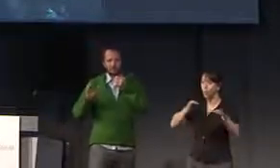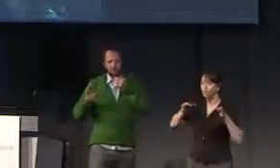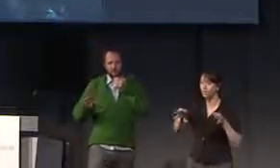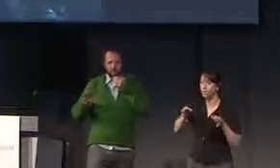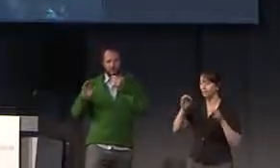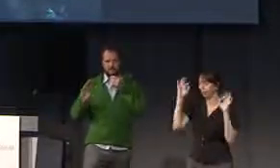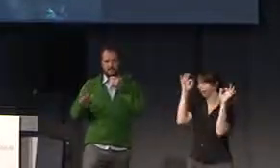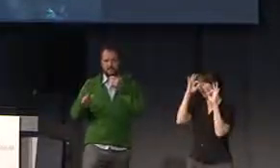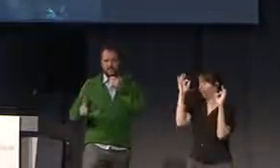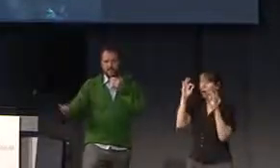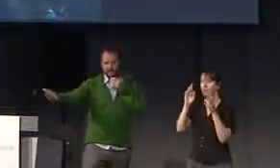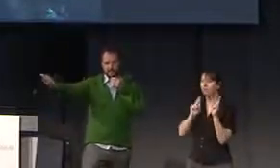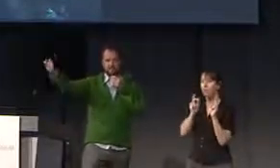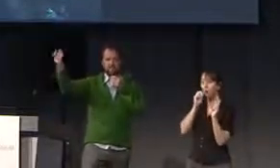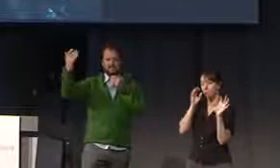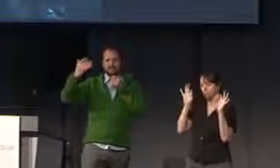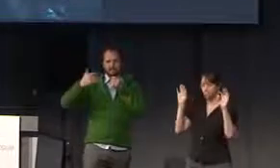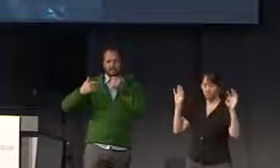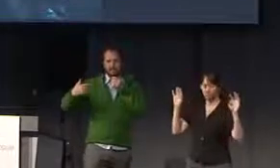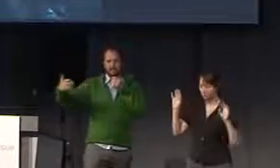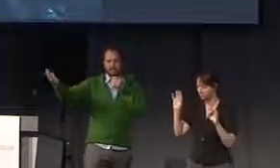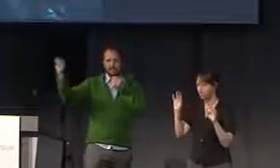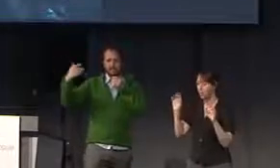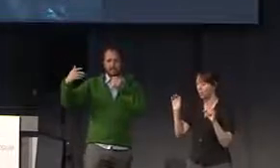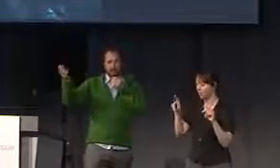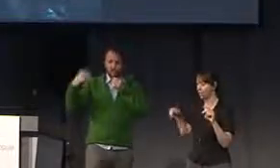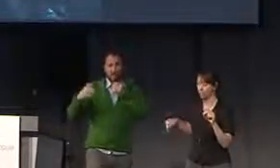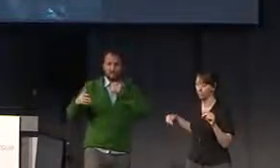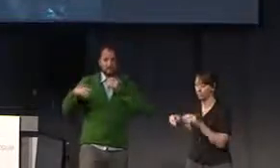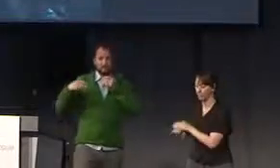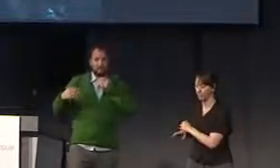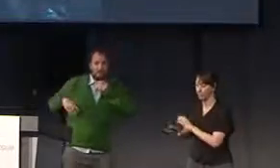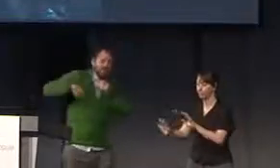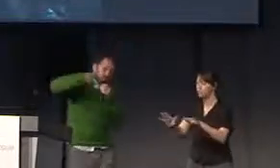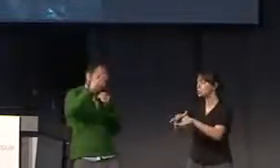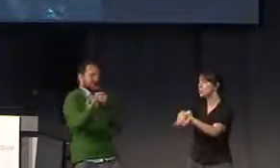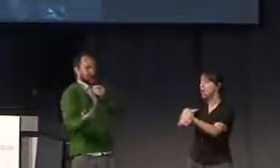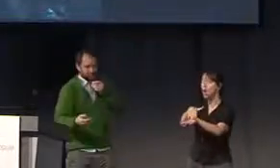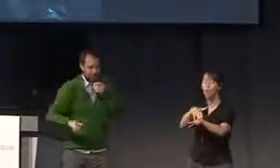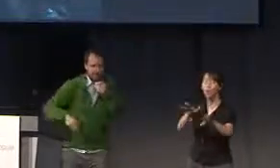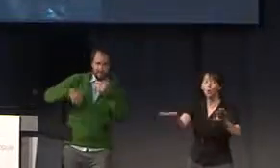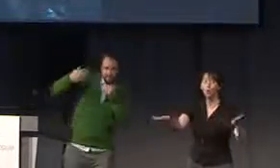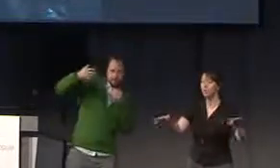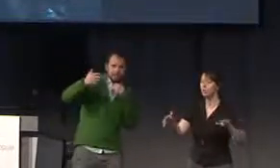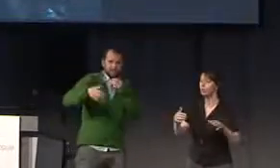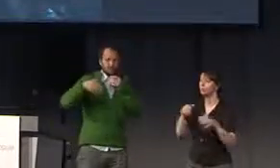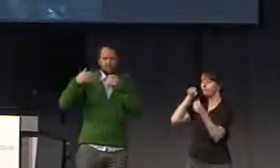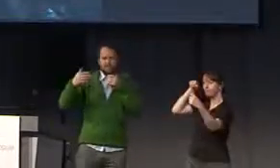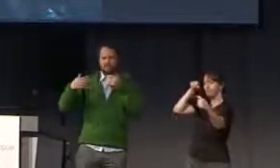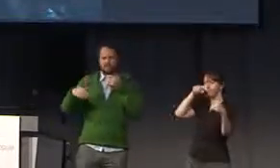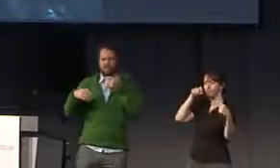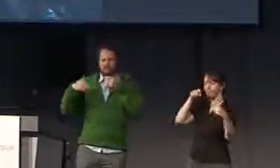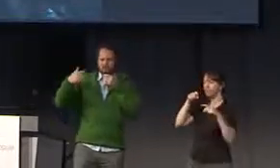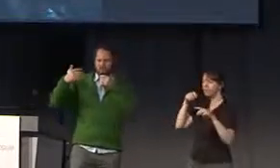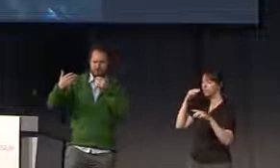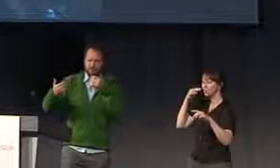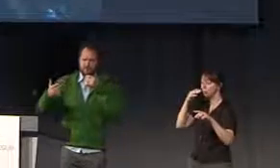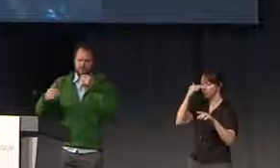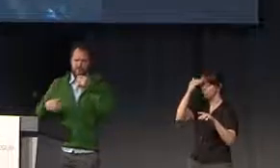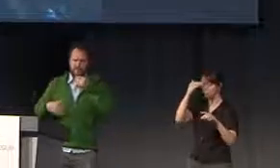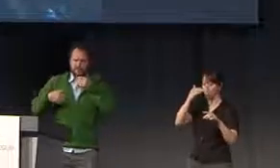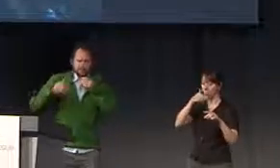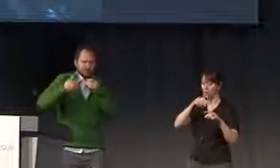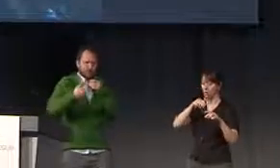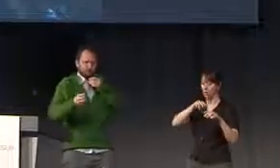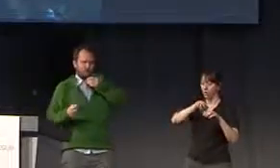of slow down a little bit and let somebody else enter. because you know it's the moment that you can kind of step because you cannot really walk,